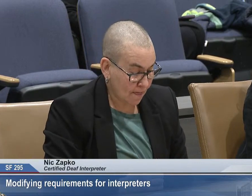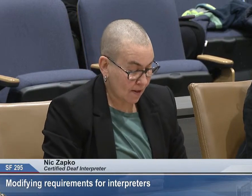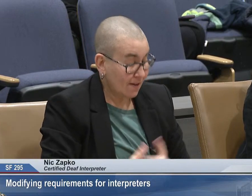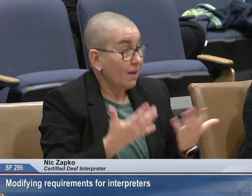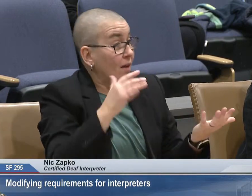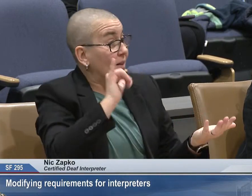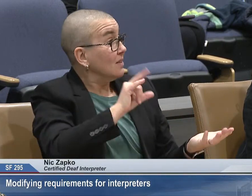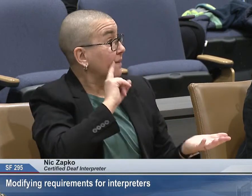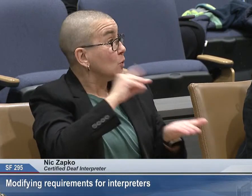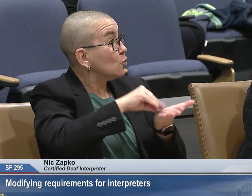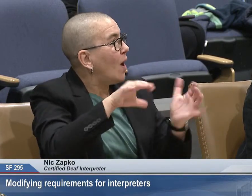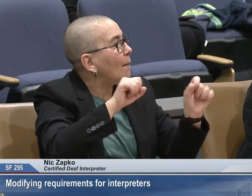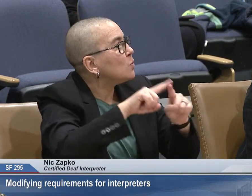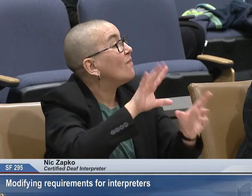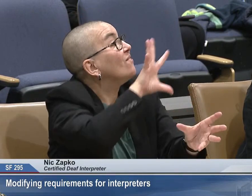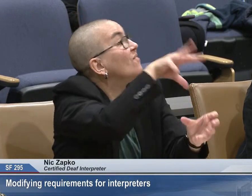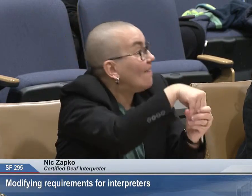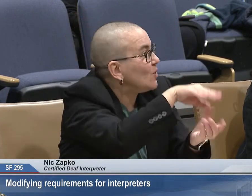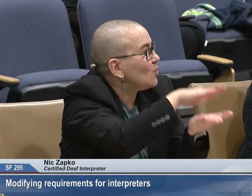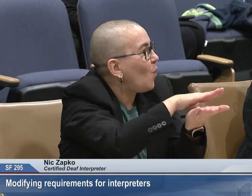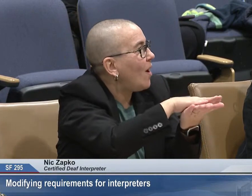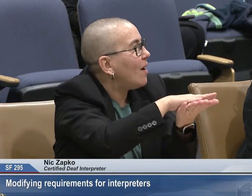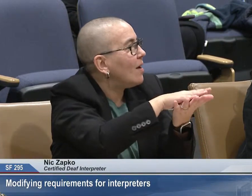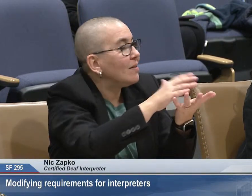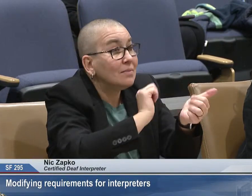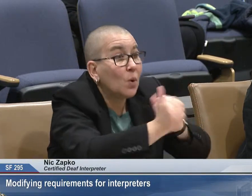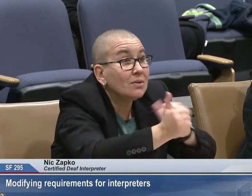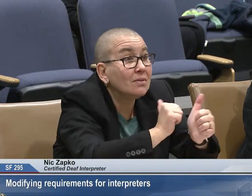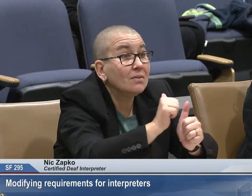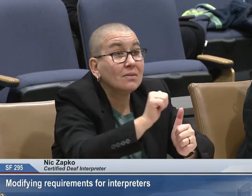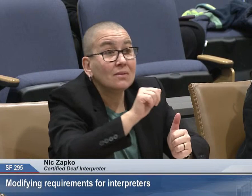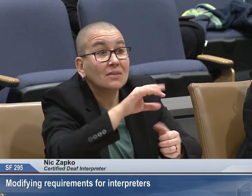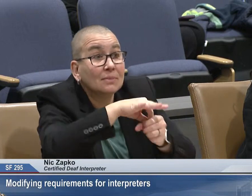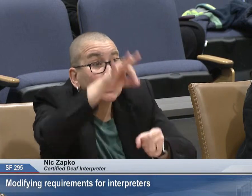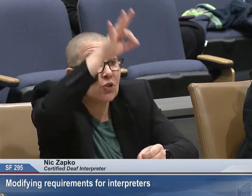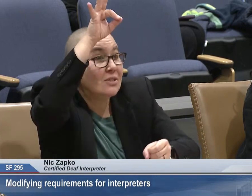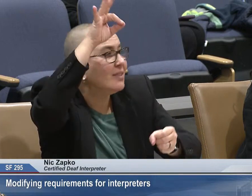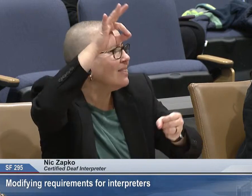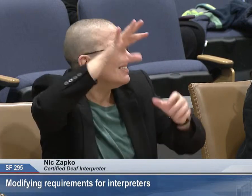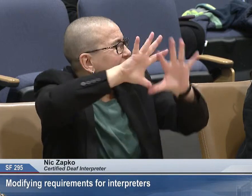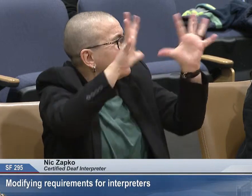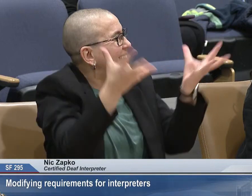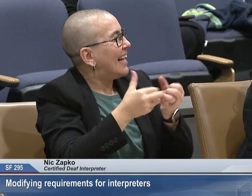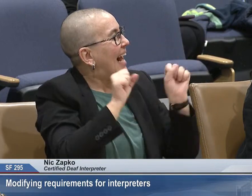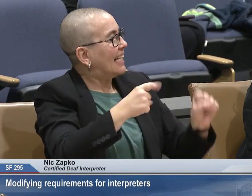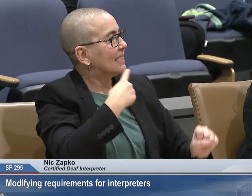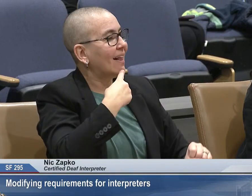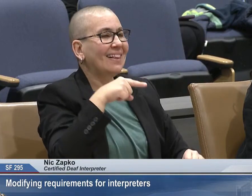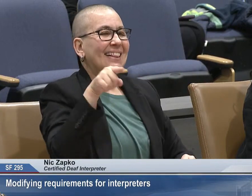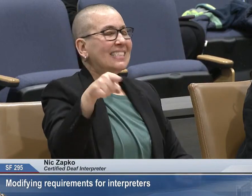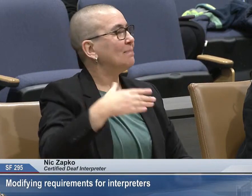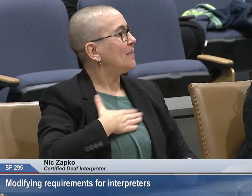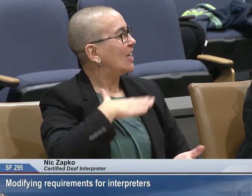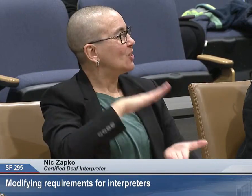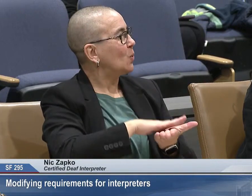If I would have had a CDI, I would have had similar experiences as hearing peers. And so,